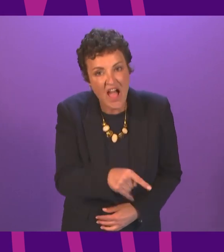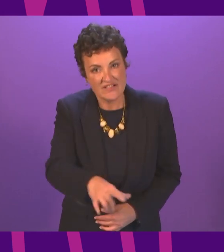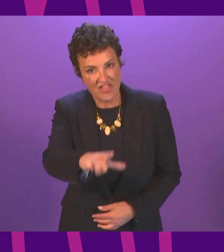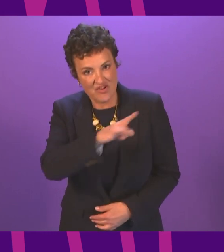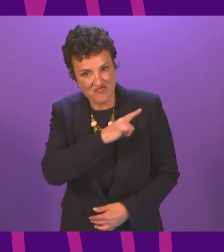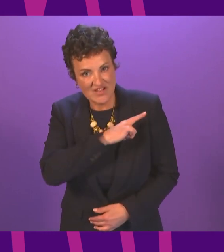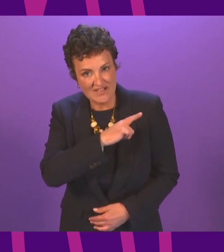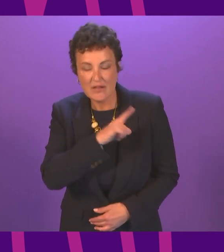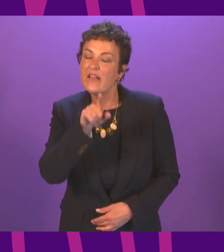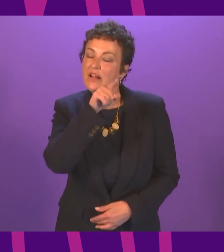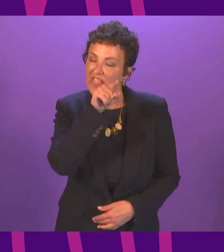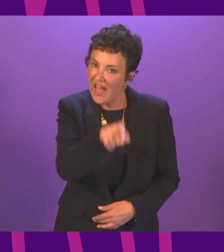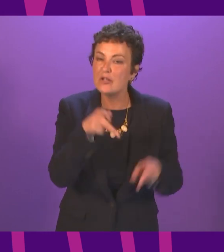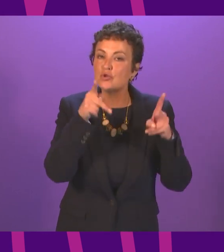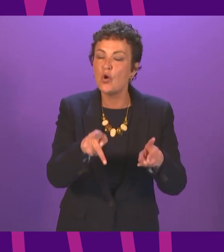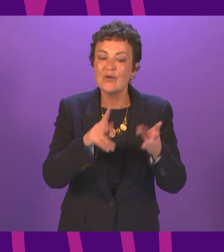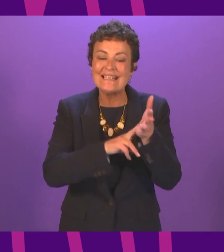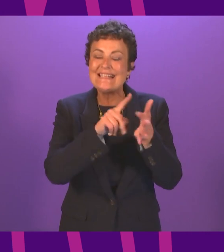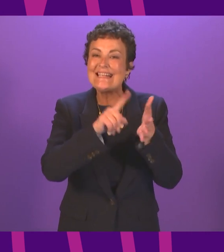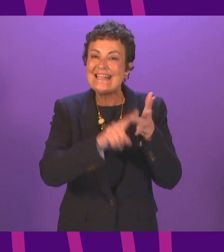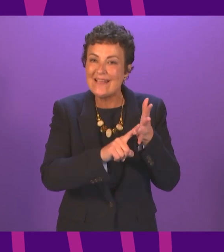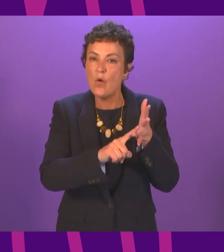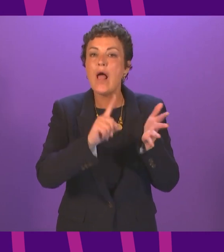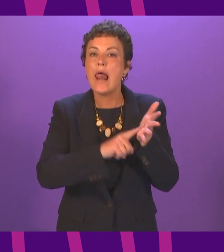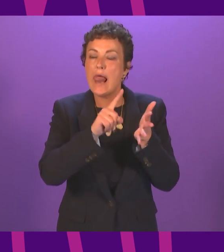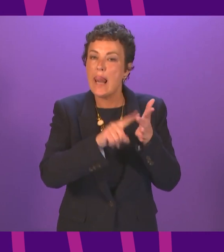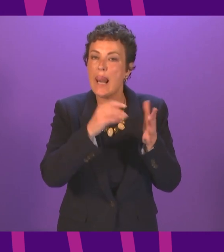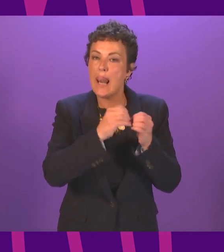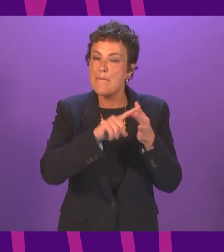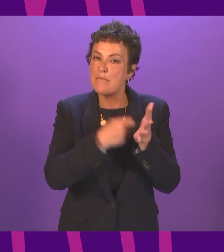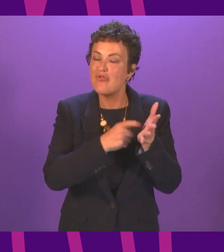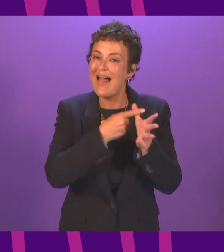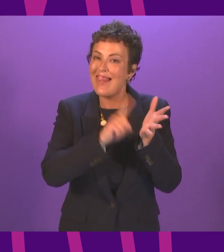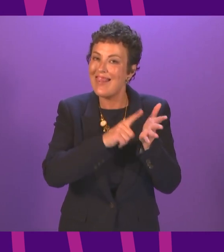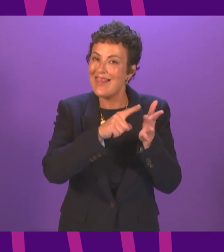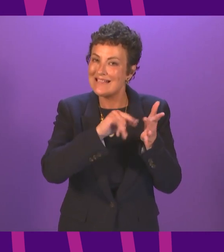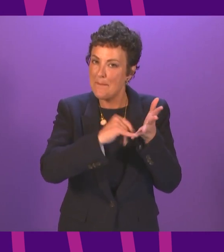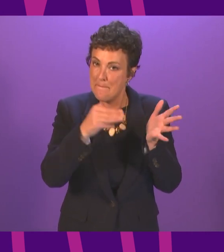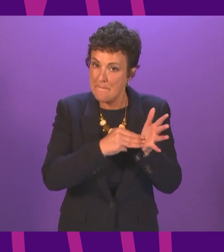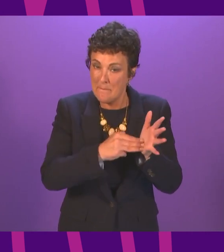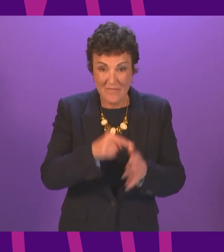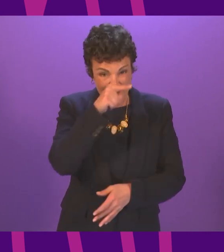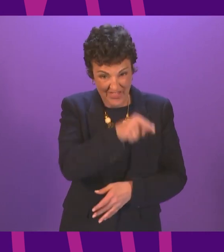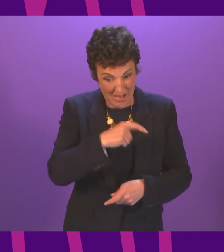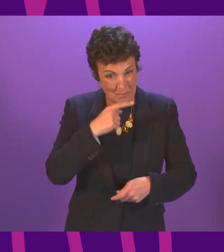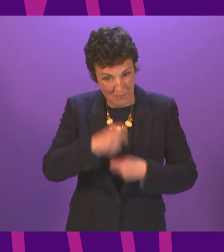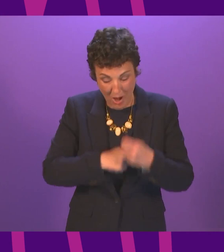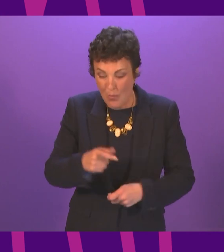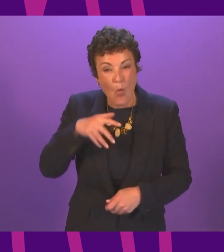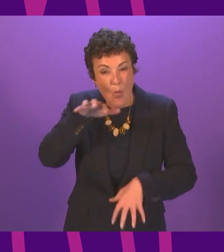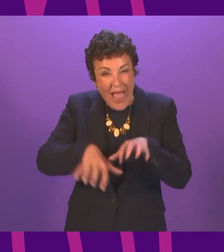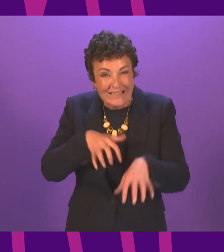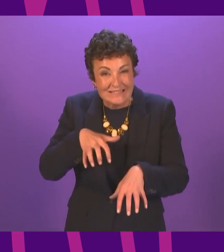of neoliberalism the intensive extraction of value from nature turning wild animals into profit by